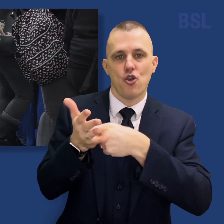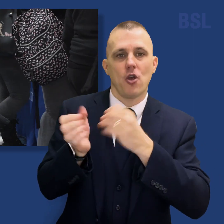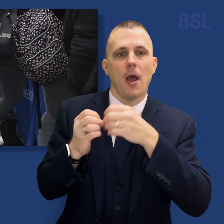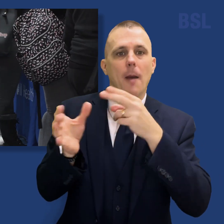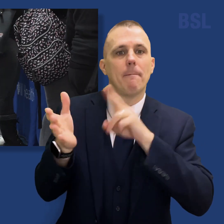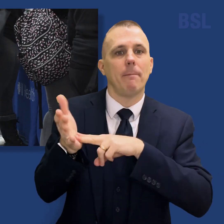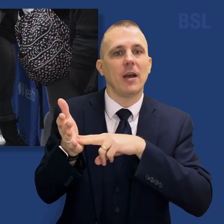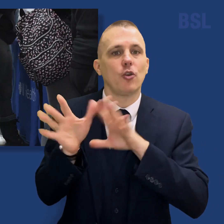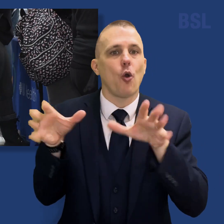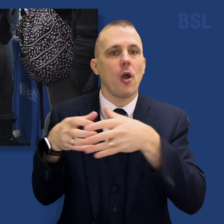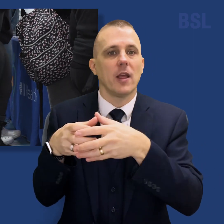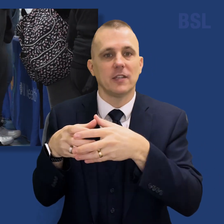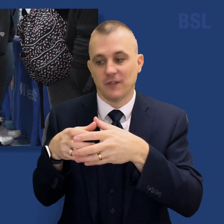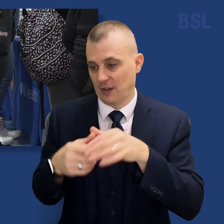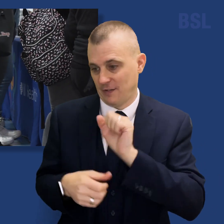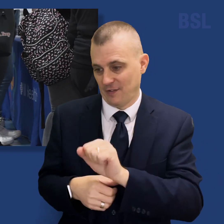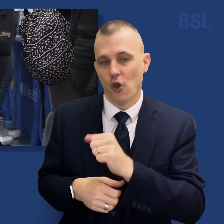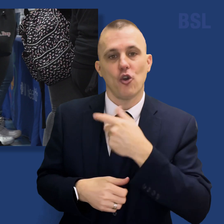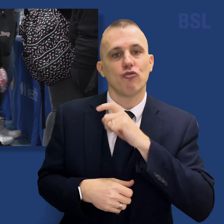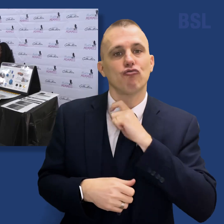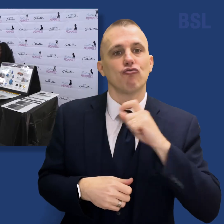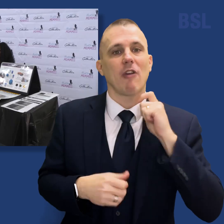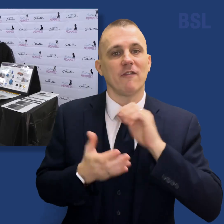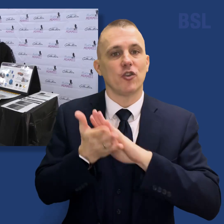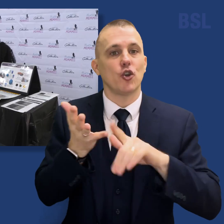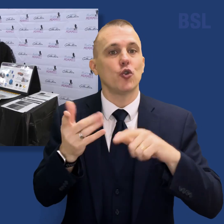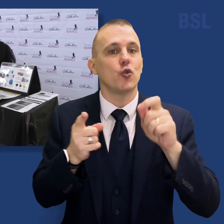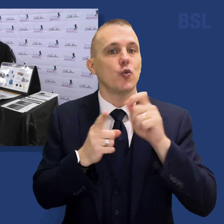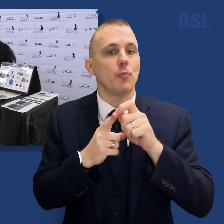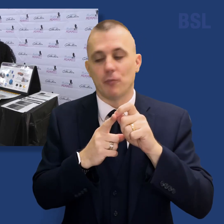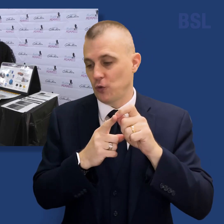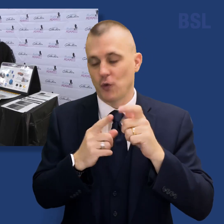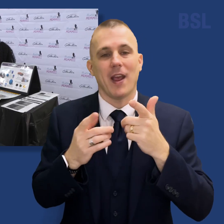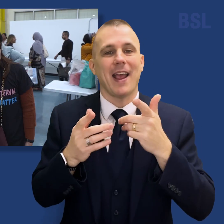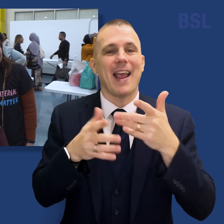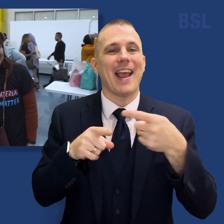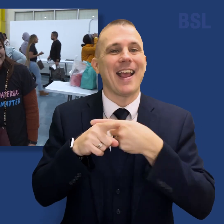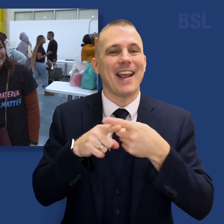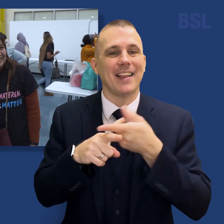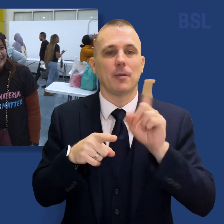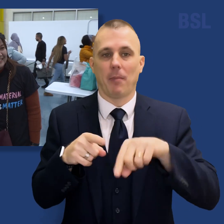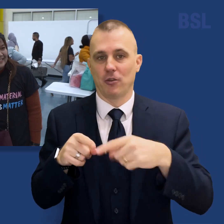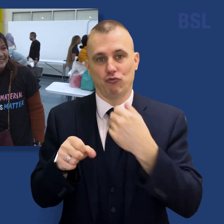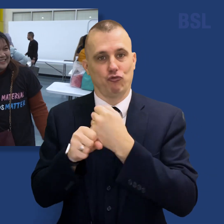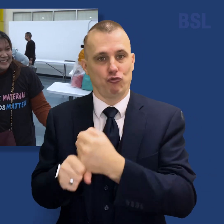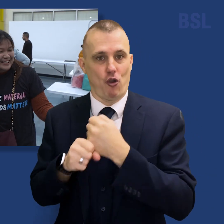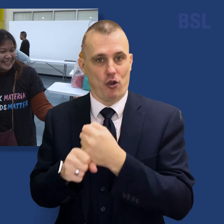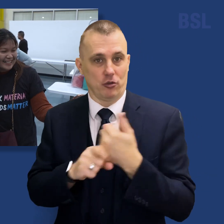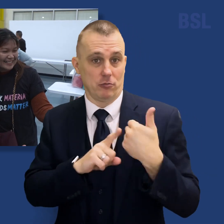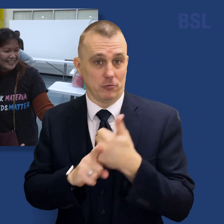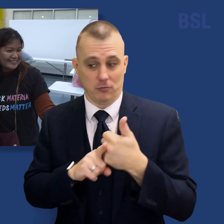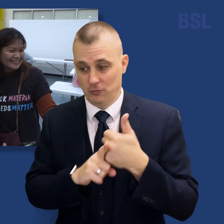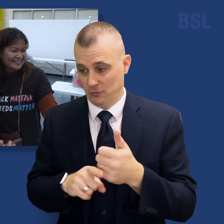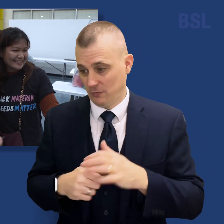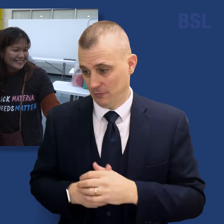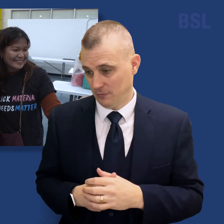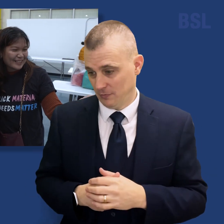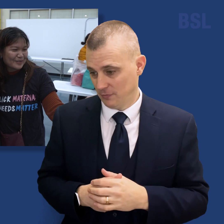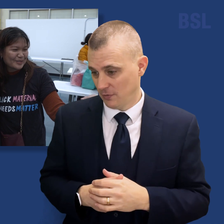collaboration with Reverend Dr. Q English and supported by the Church of Jesus Christ of Latter-day Saints. While we say baby